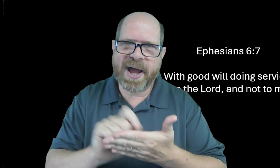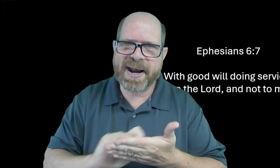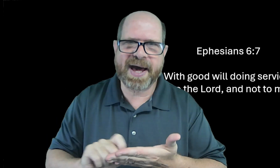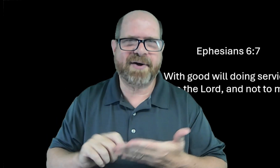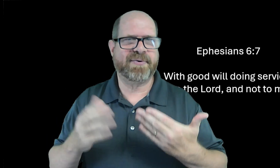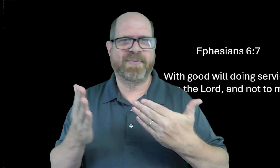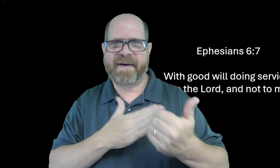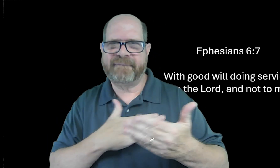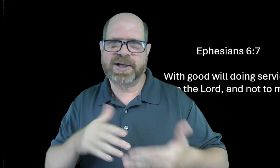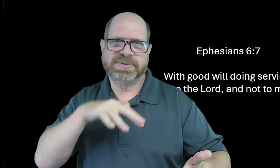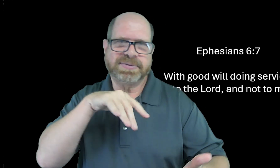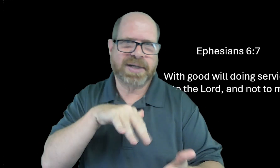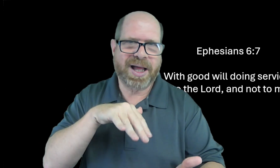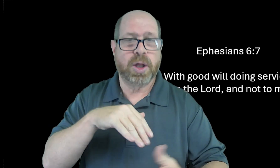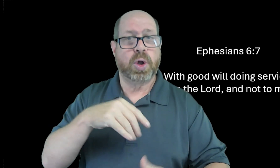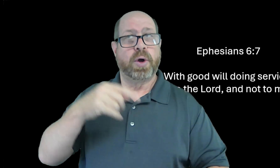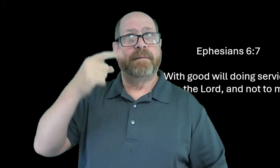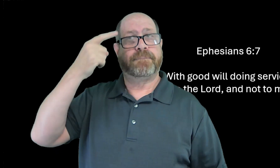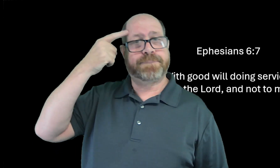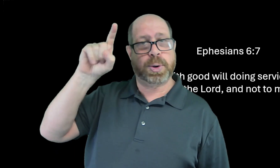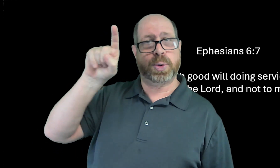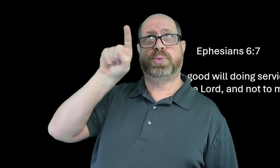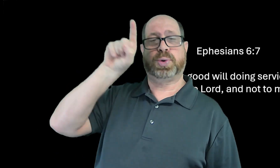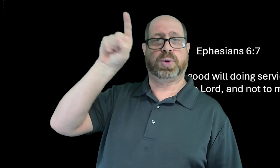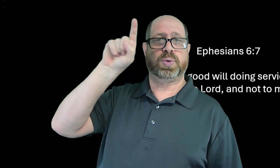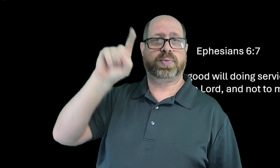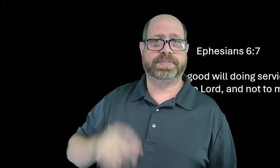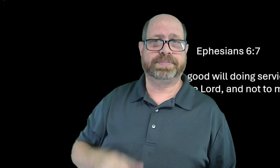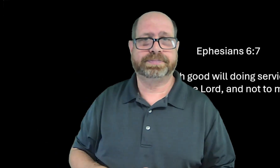whenever you're writing or doing reports or studying you can do it for god